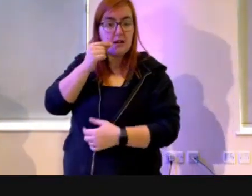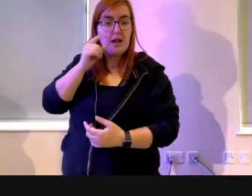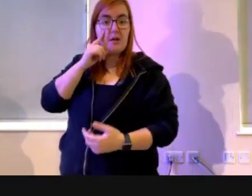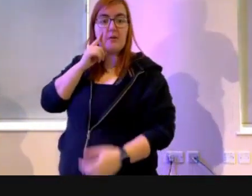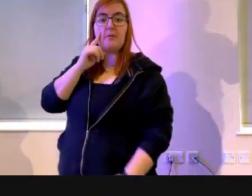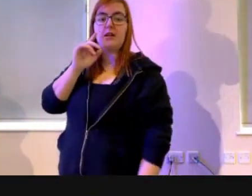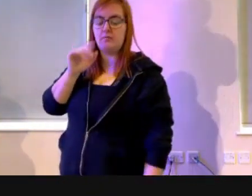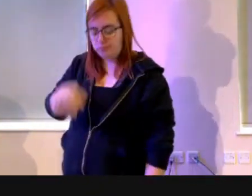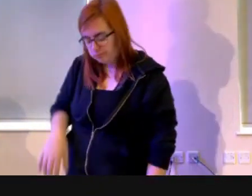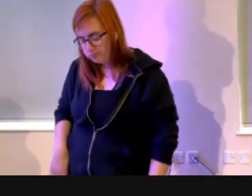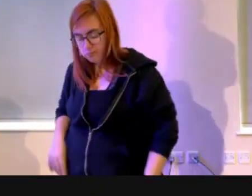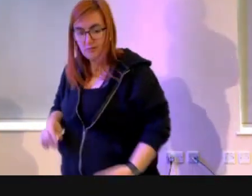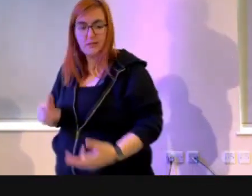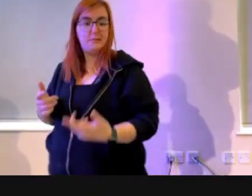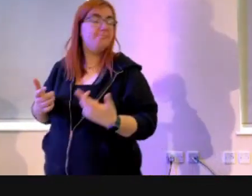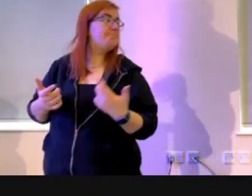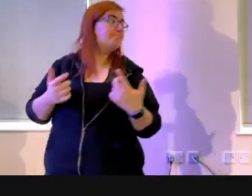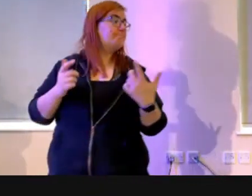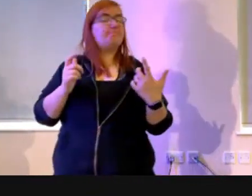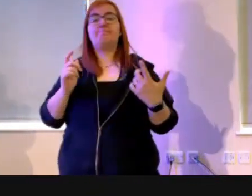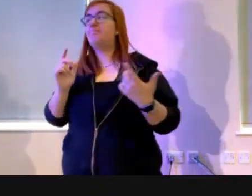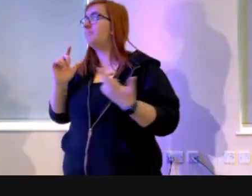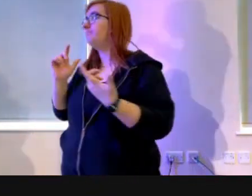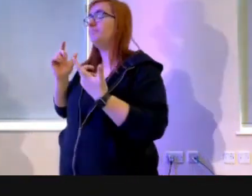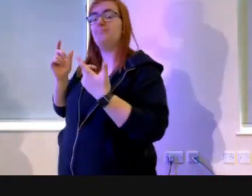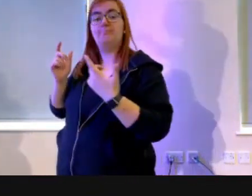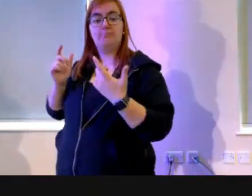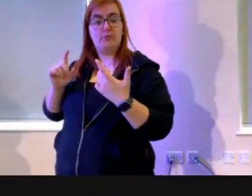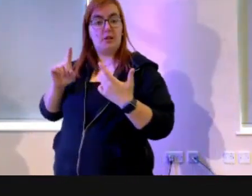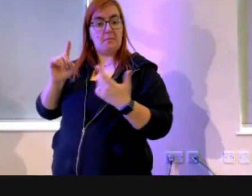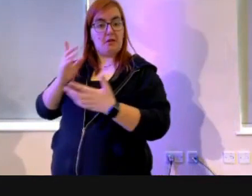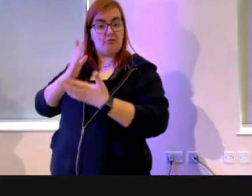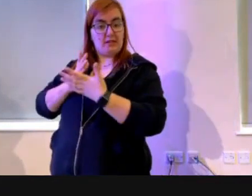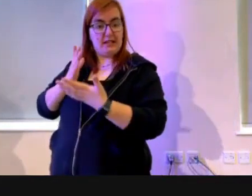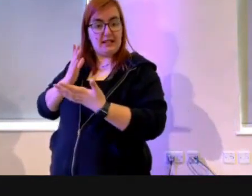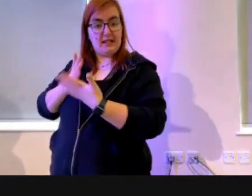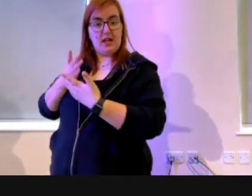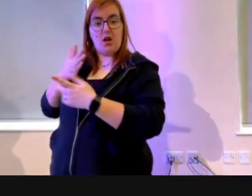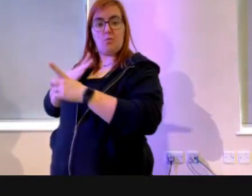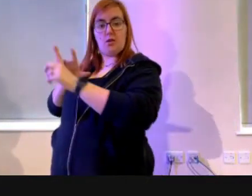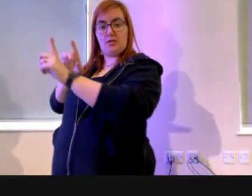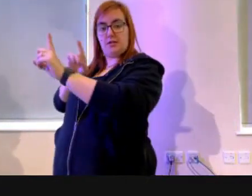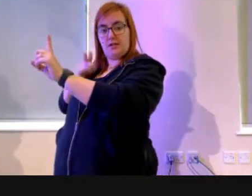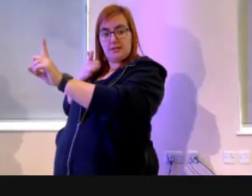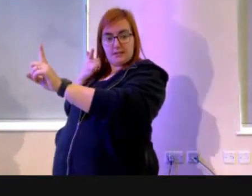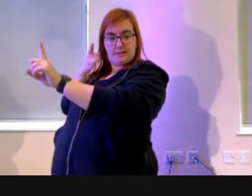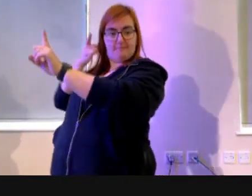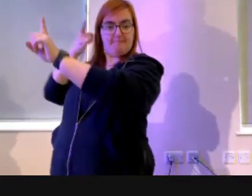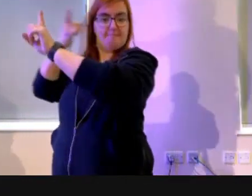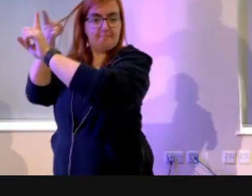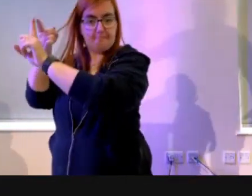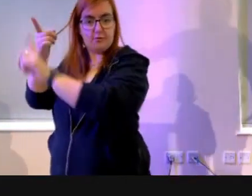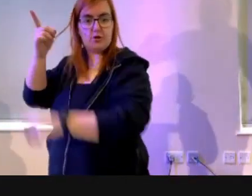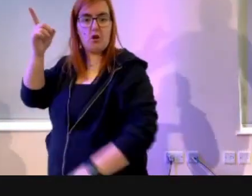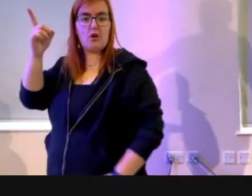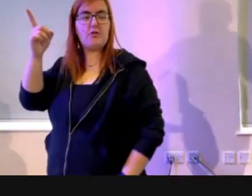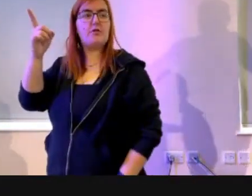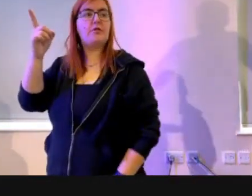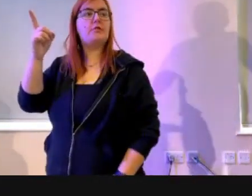my feet or looking around distracted, but ultimately I want to move closer to God. And the great thing is that we,